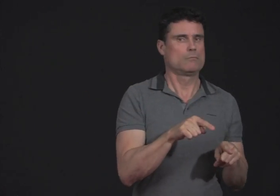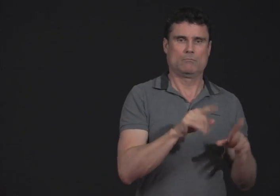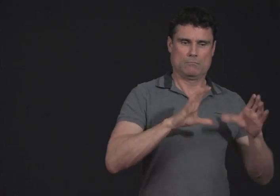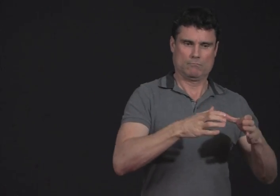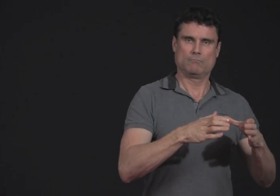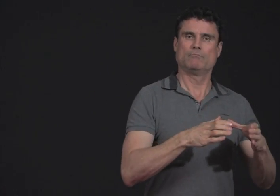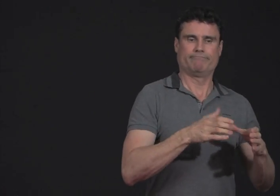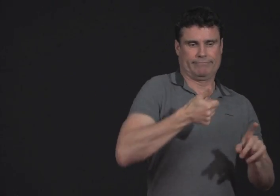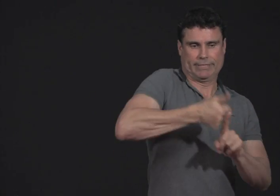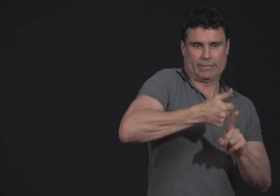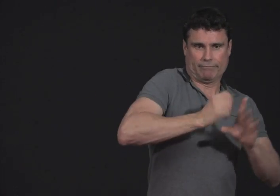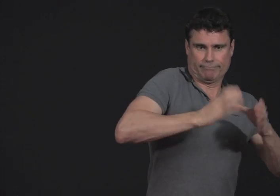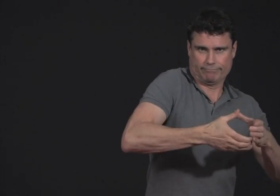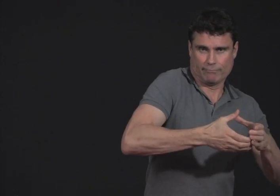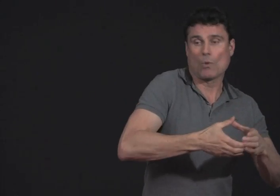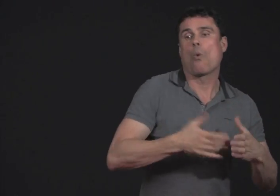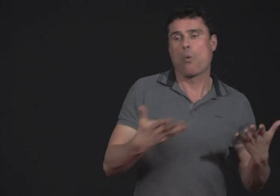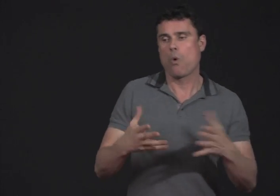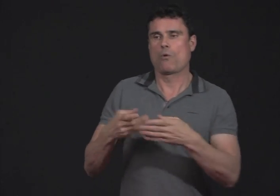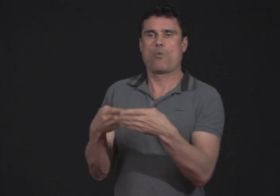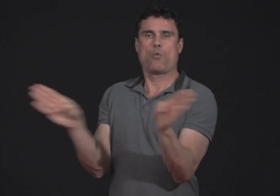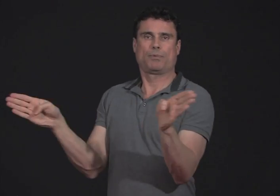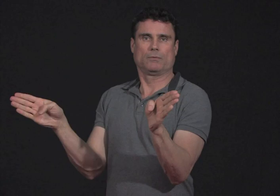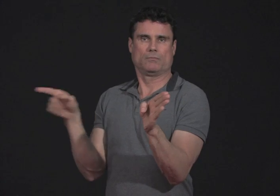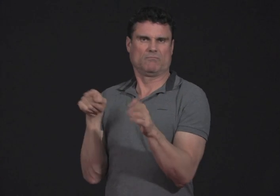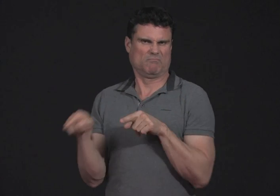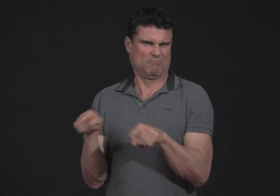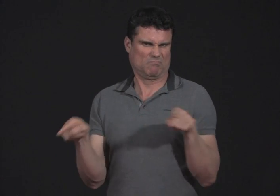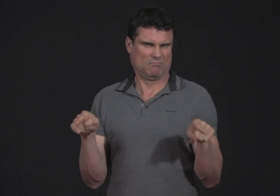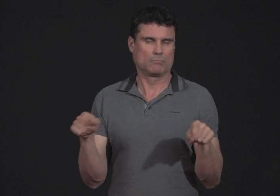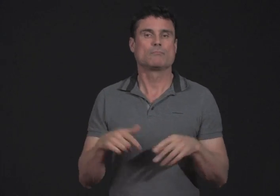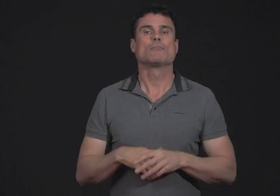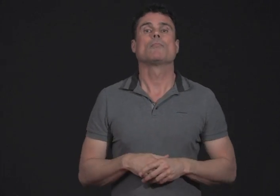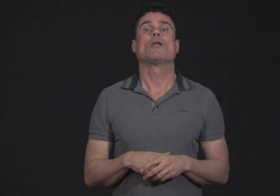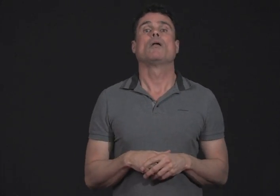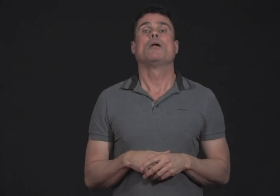So, at the first meeting, it's private. The second meeting is a public meeting where anybody can attend.